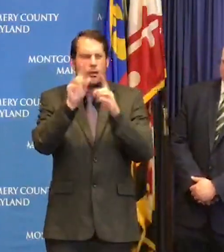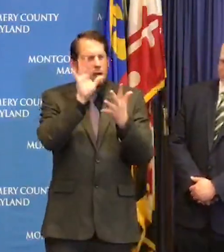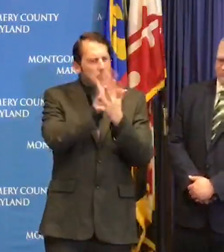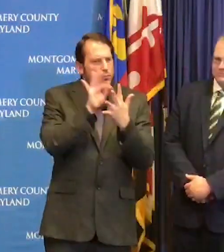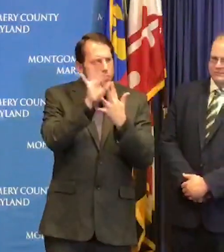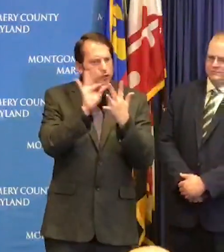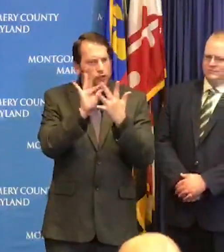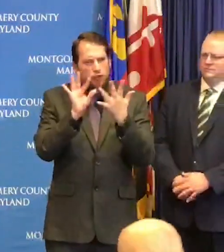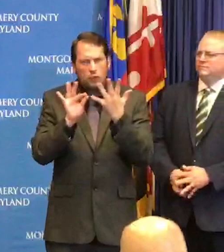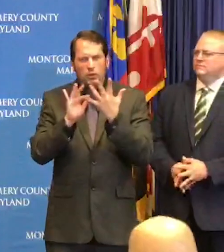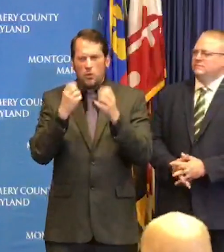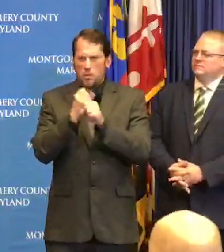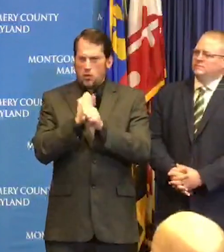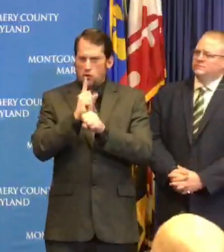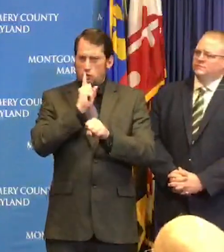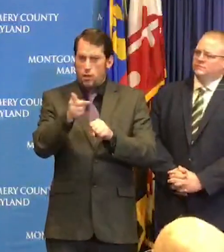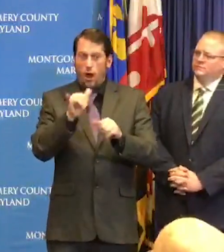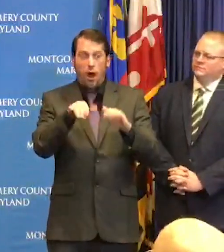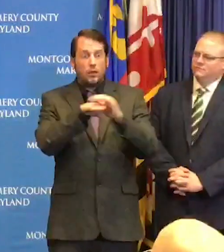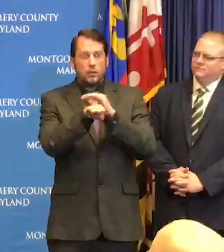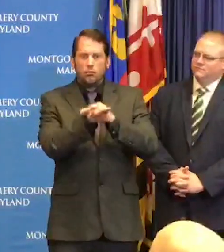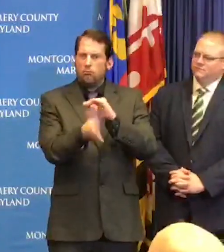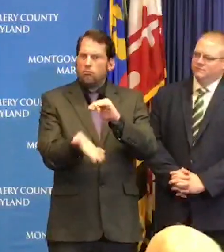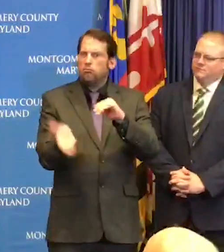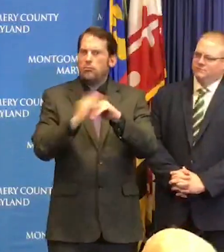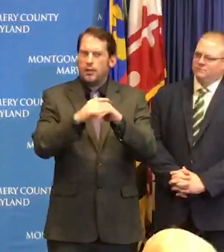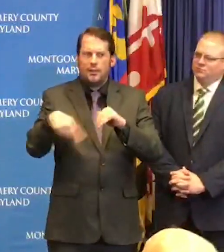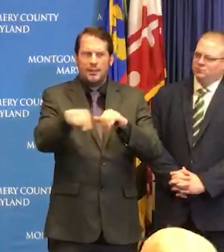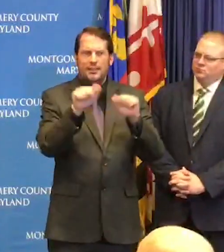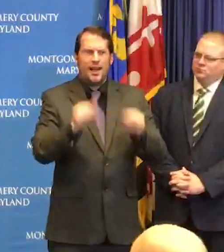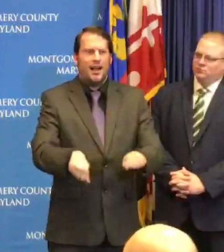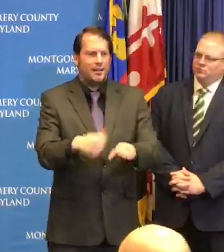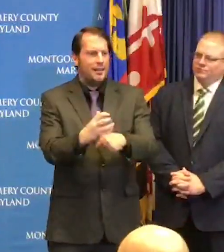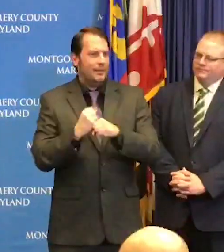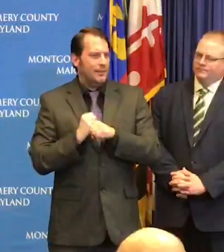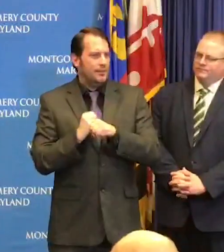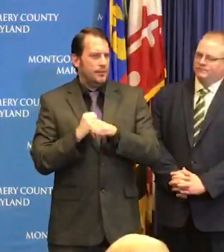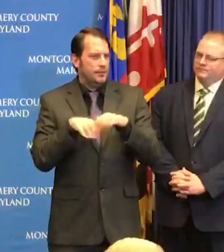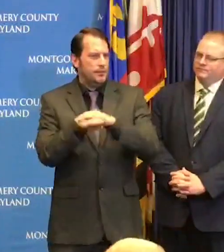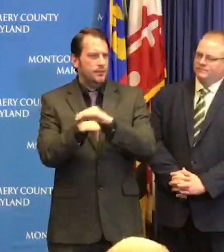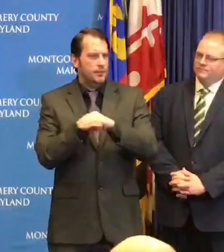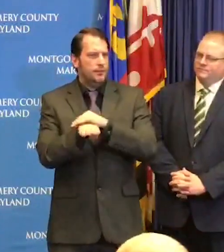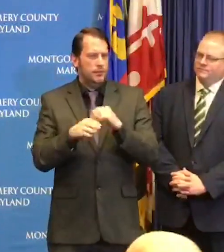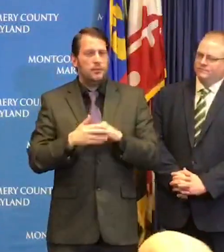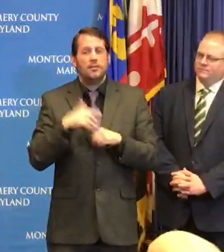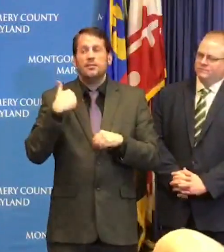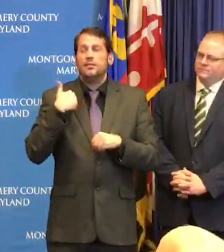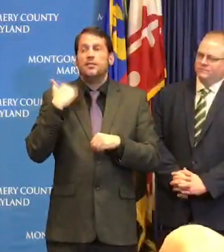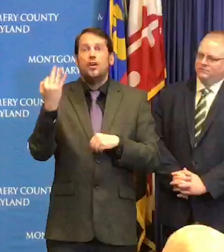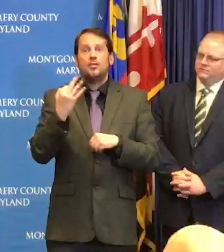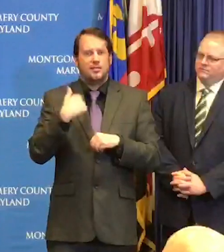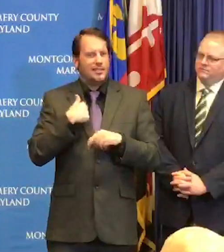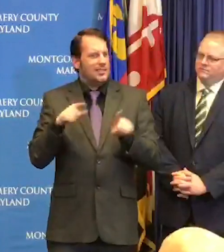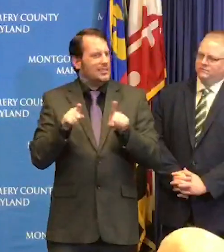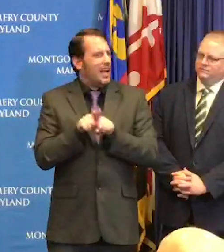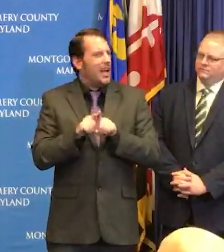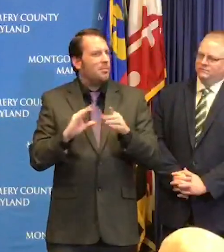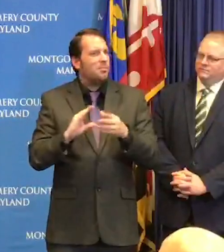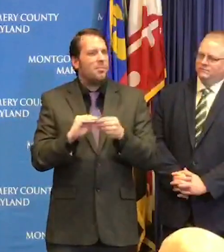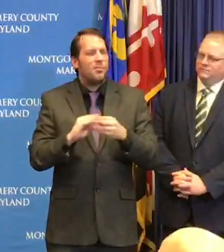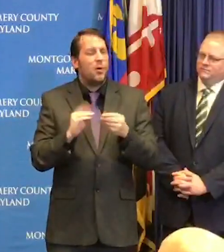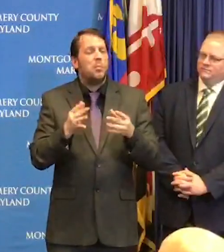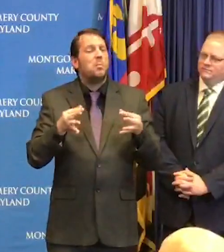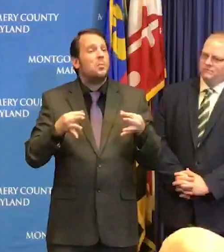conversation on Friday it's important to be able to create opportunities and spaces for people to be able to easily access medical